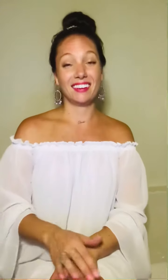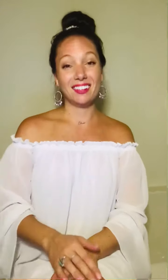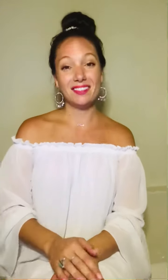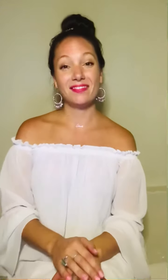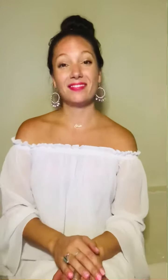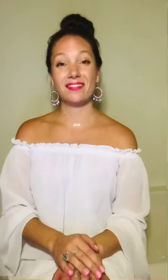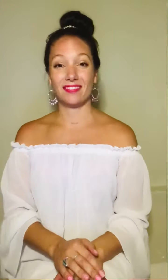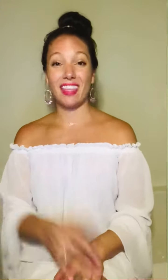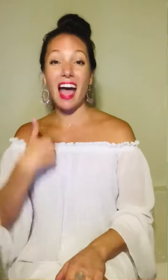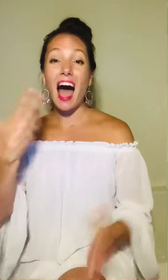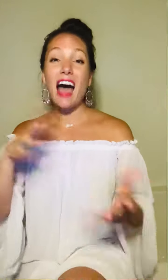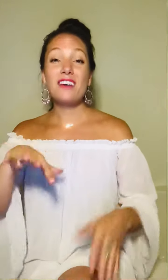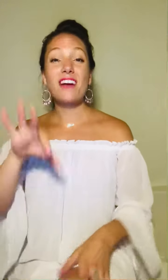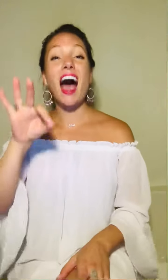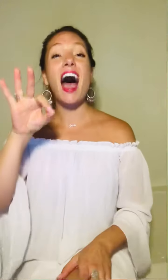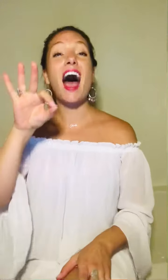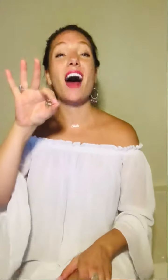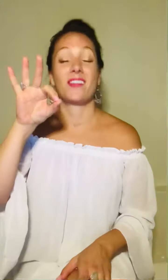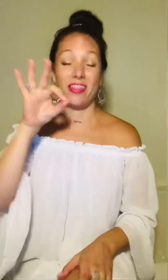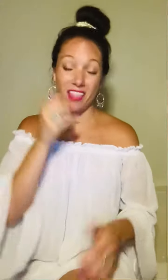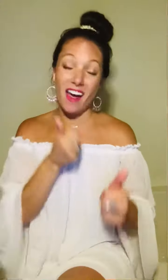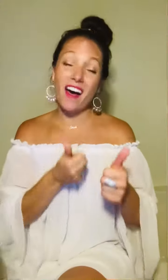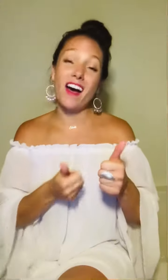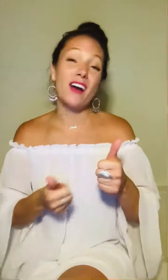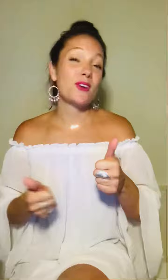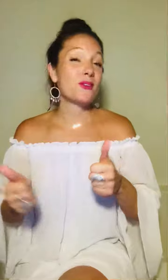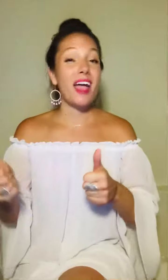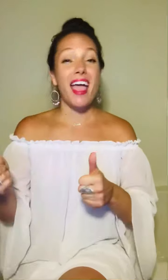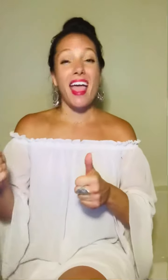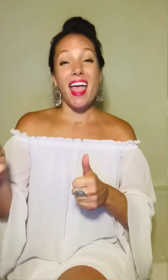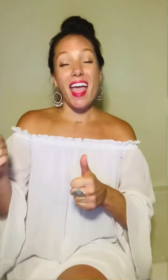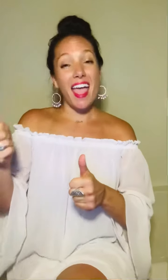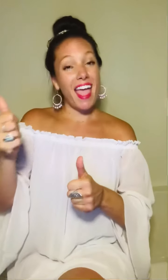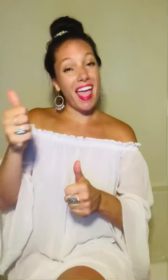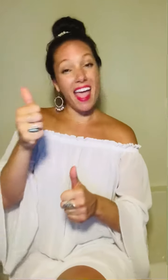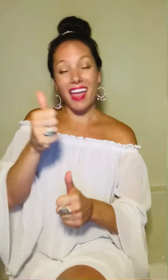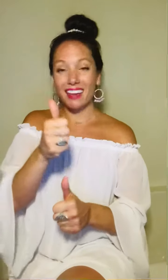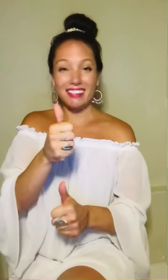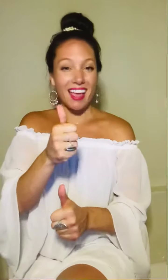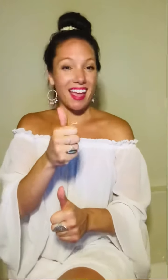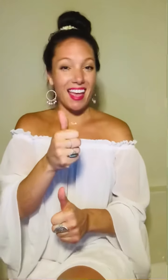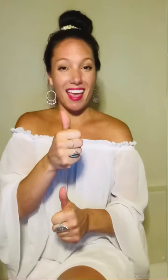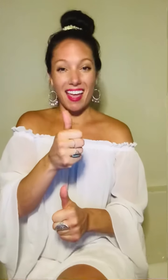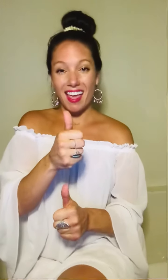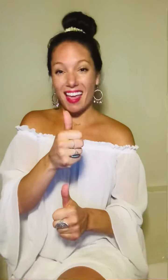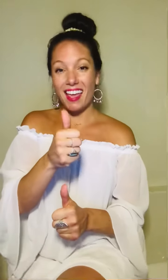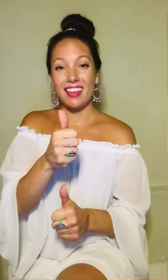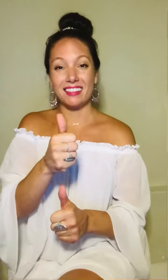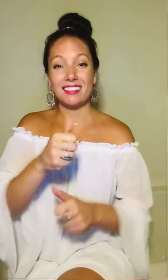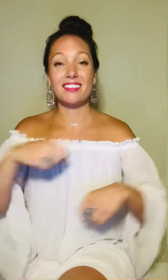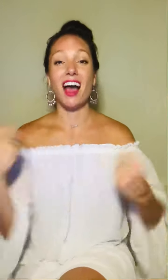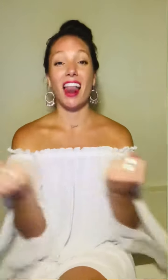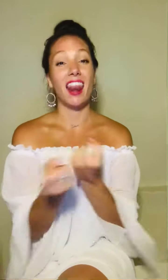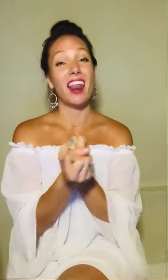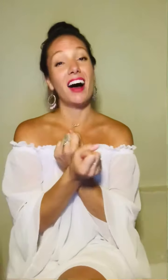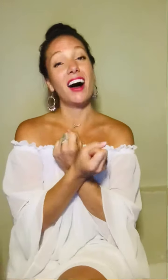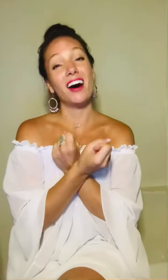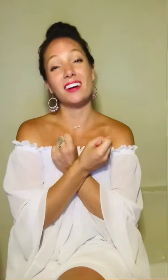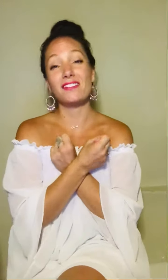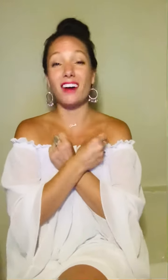I found the greatest love of